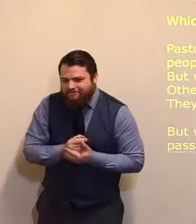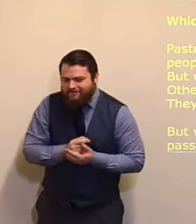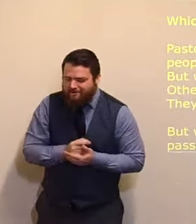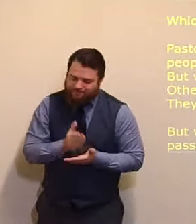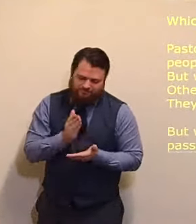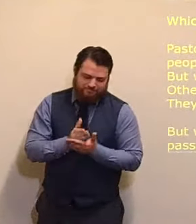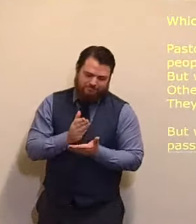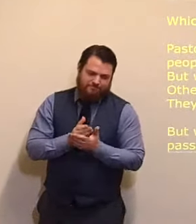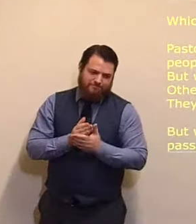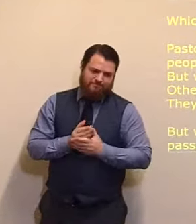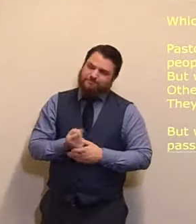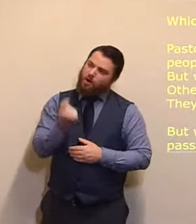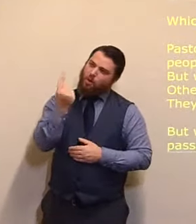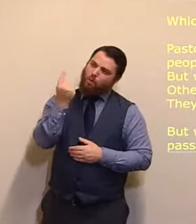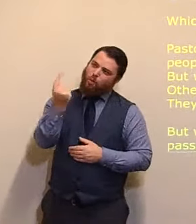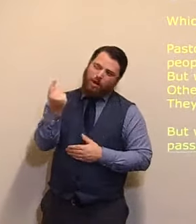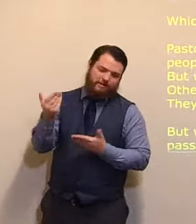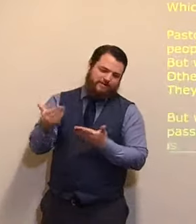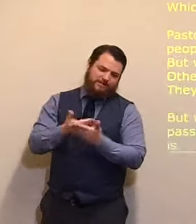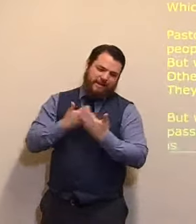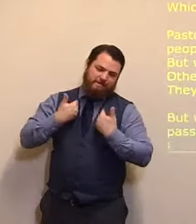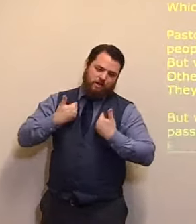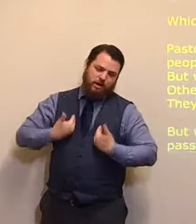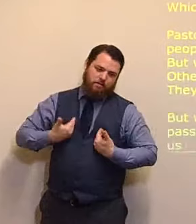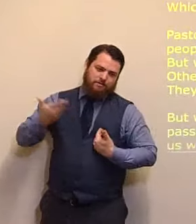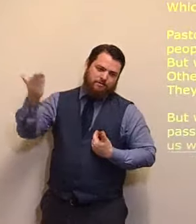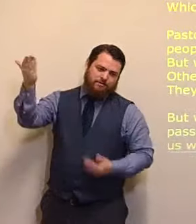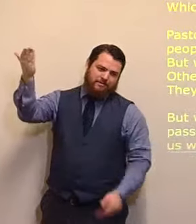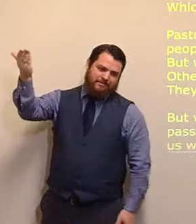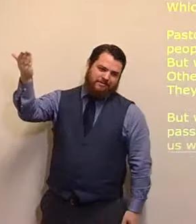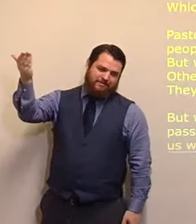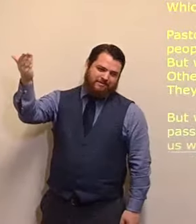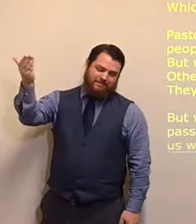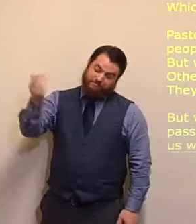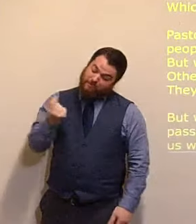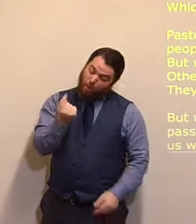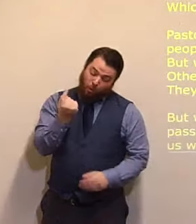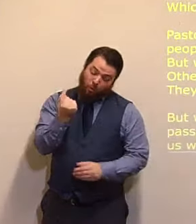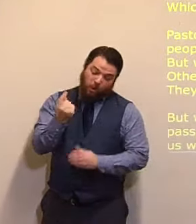one savior, and there is also, only one religion, with the same.